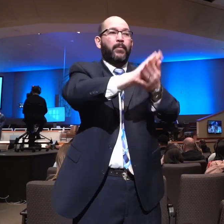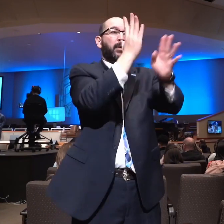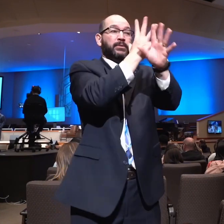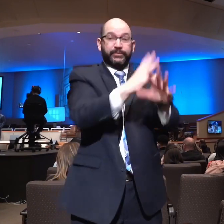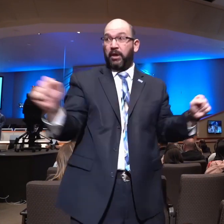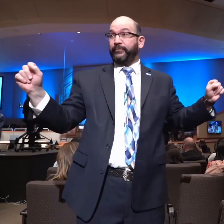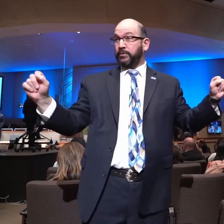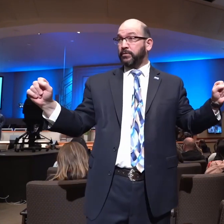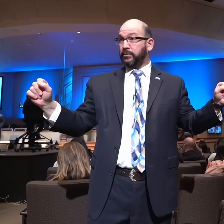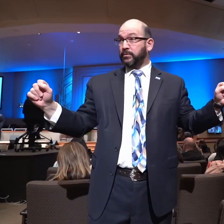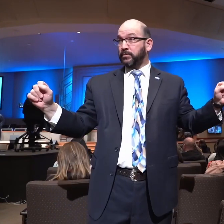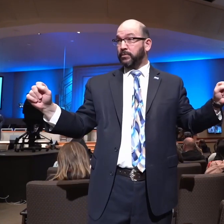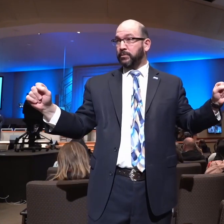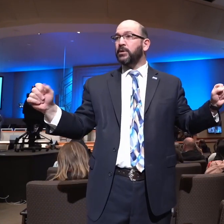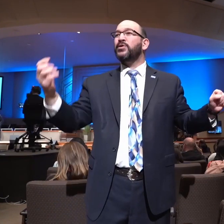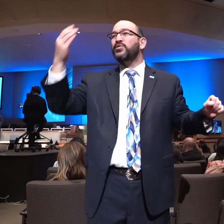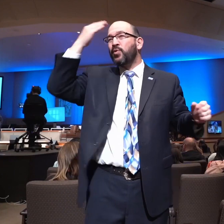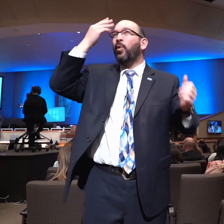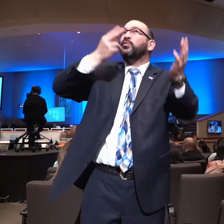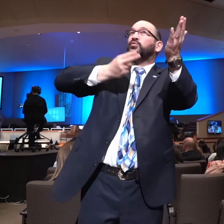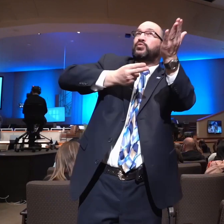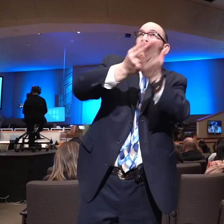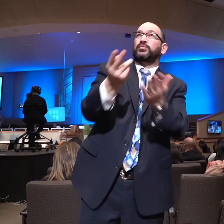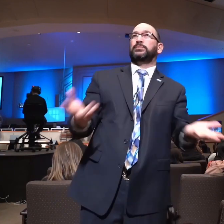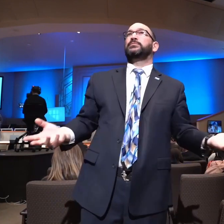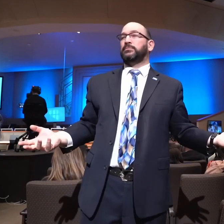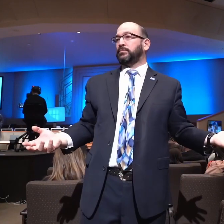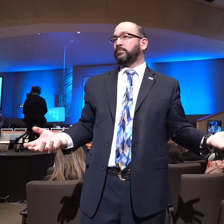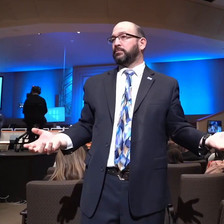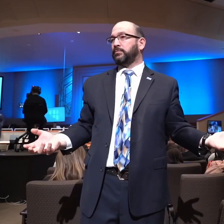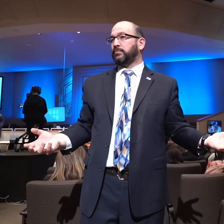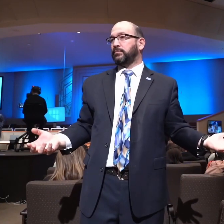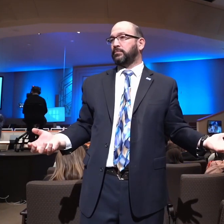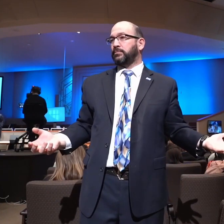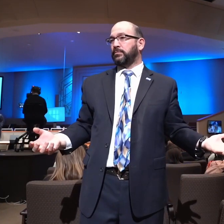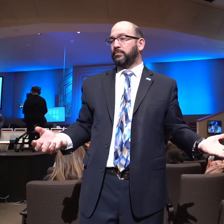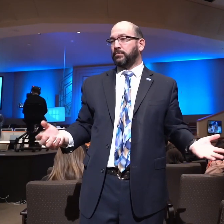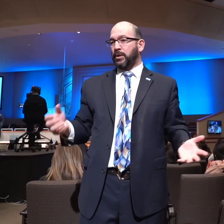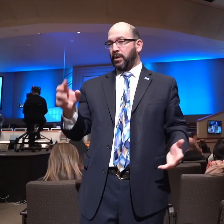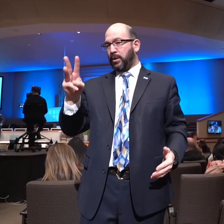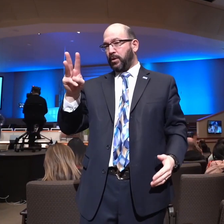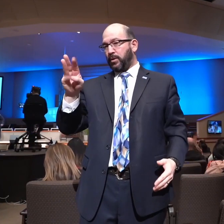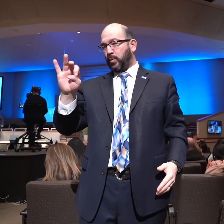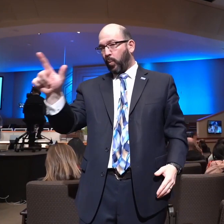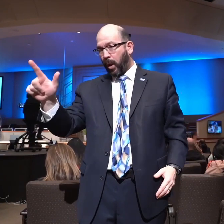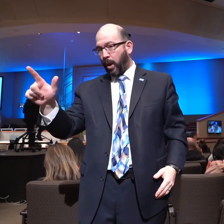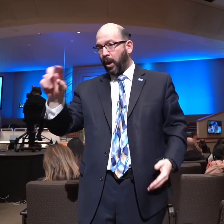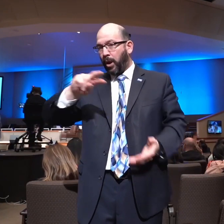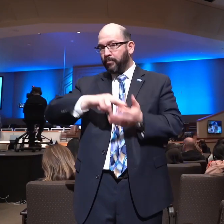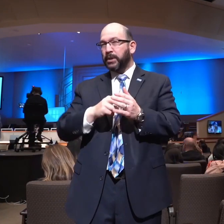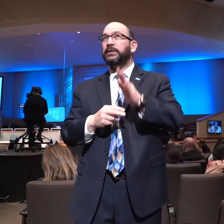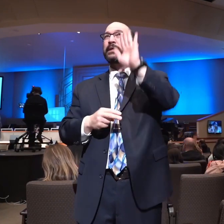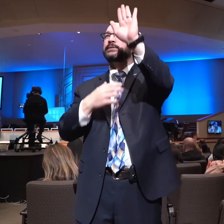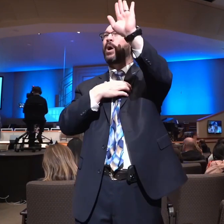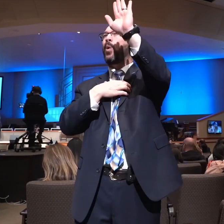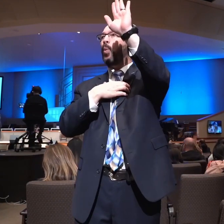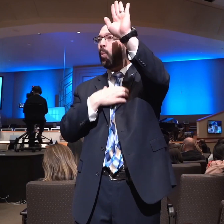be saved and to come to the knowledge of the truth. This word, will, is the desire of God, the intention of God.